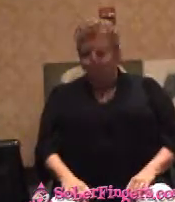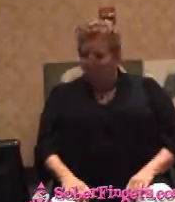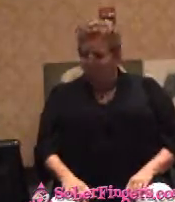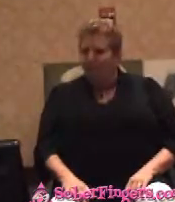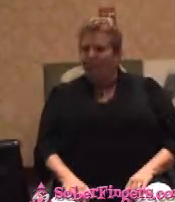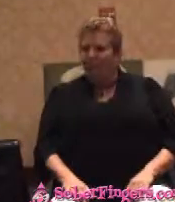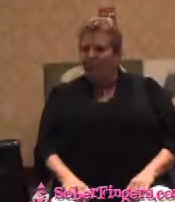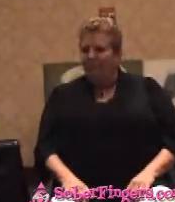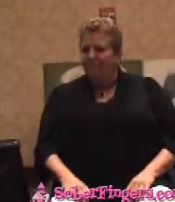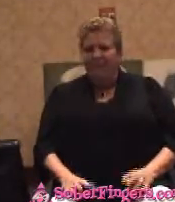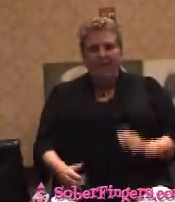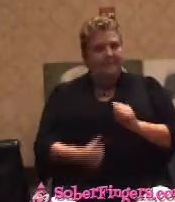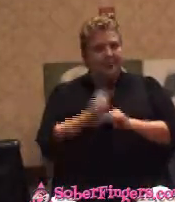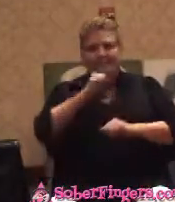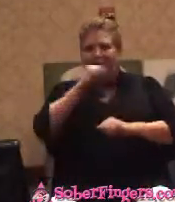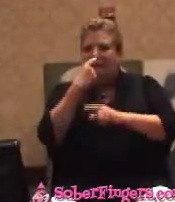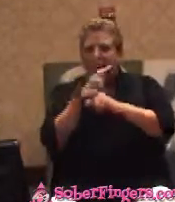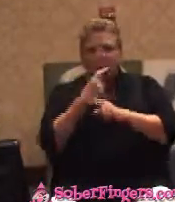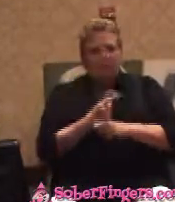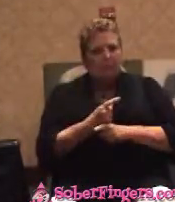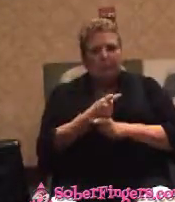Most inappropriate sense of humor I didn't remember in morning.